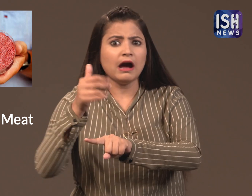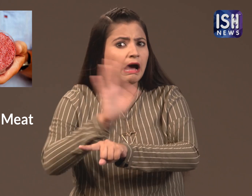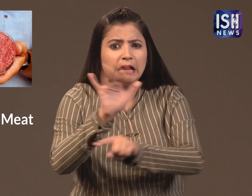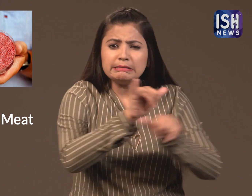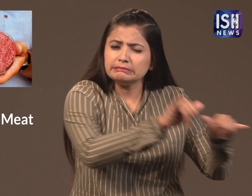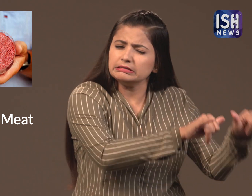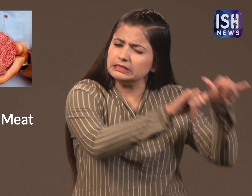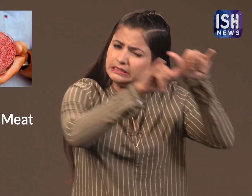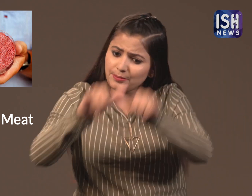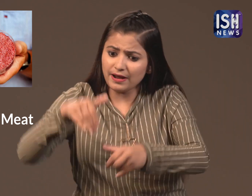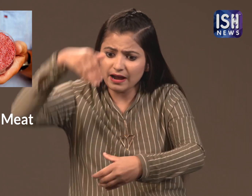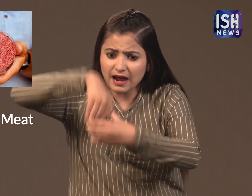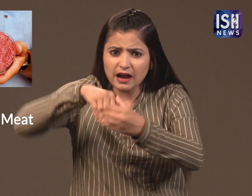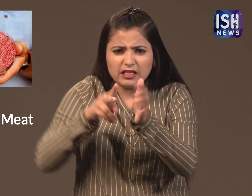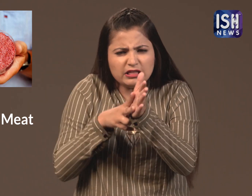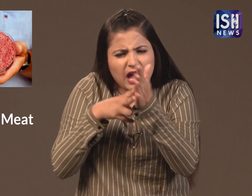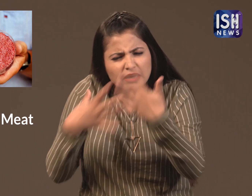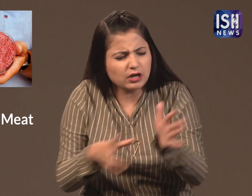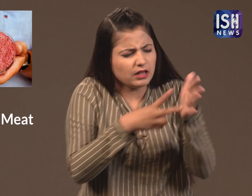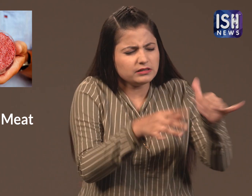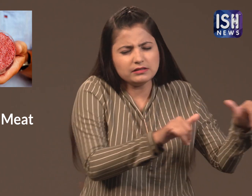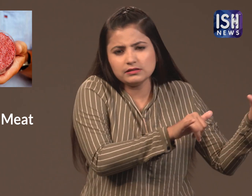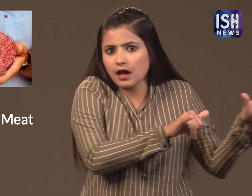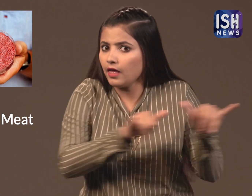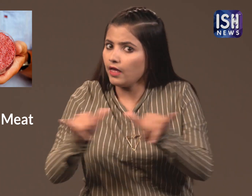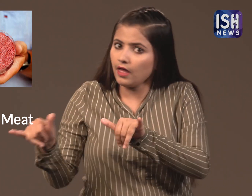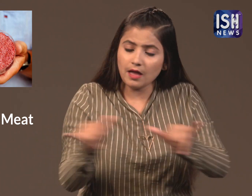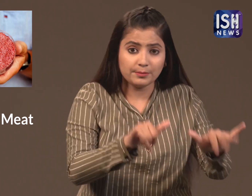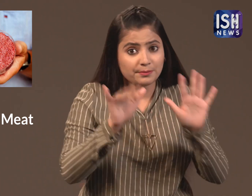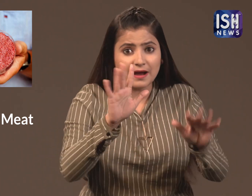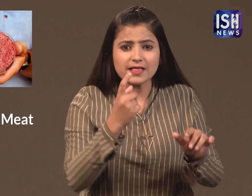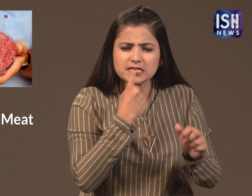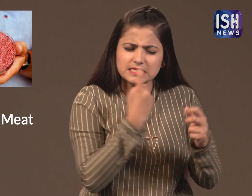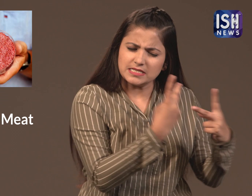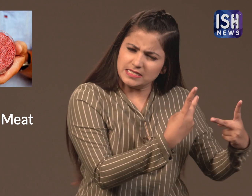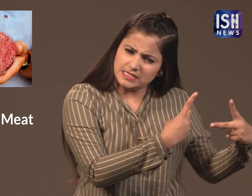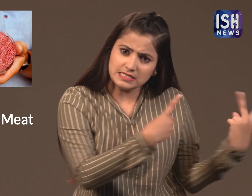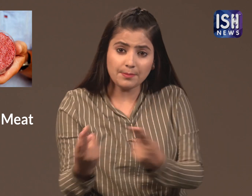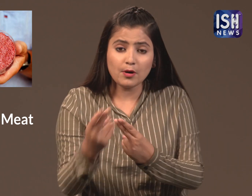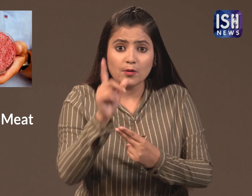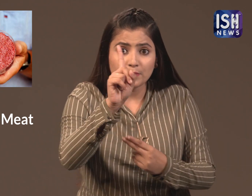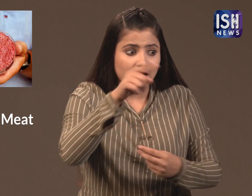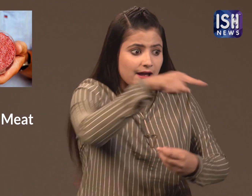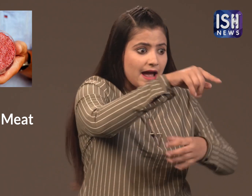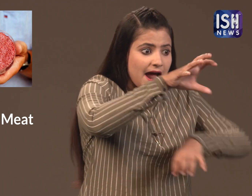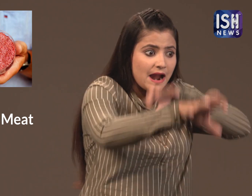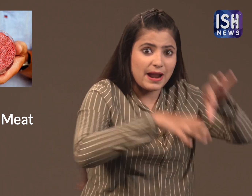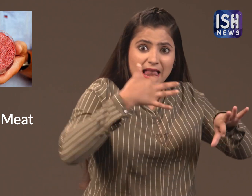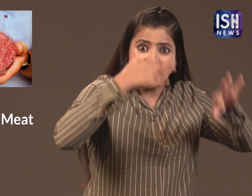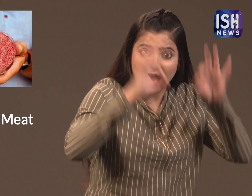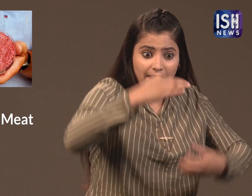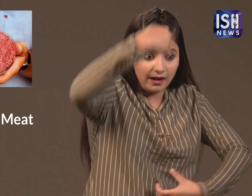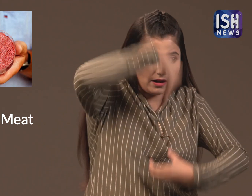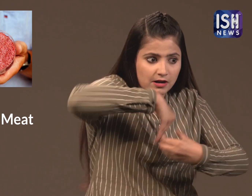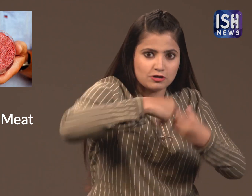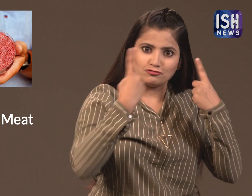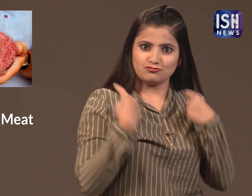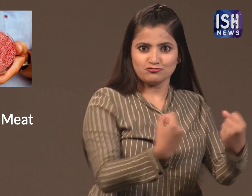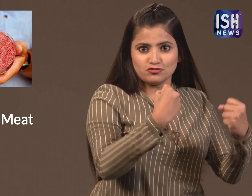You may think that since they are chemicals, they might not be good for health. It is not. It is the same and it is completely natural. The taste is the same. Actually, compared to